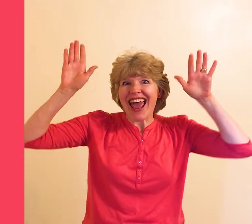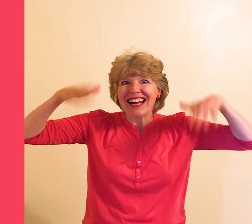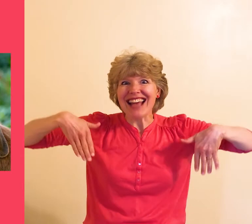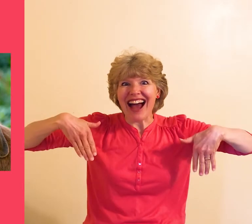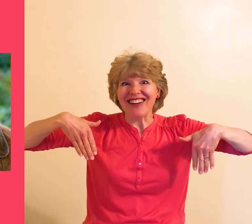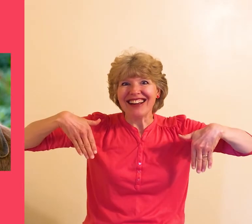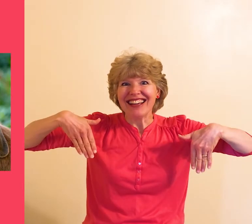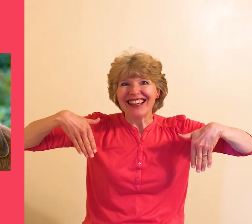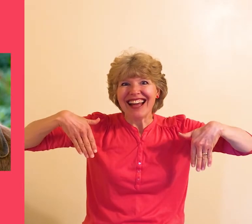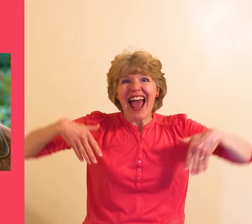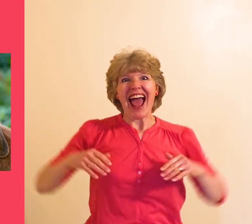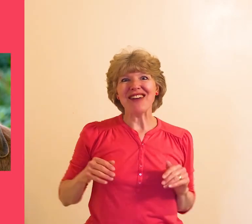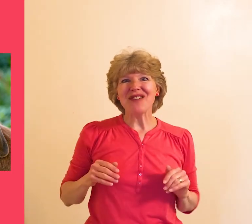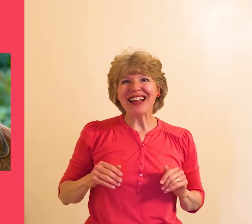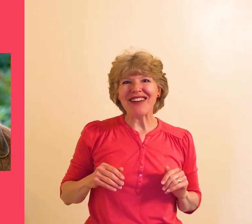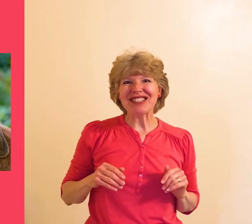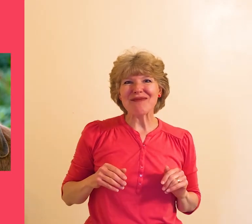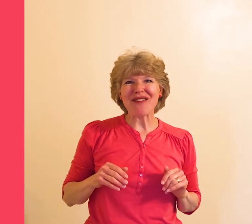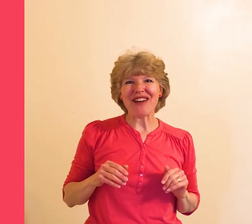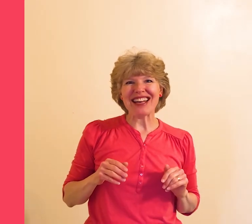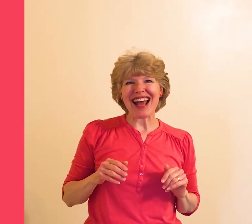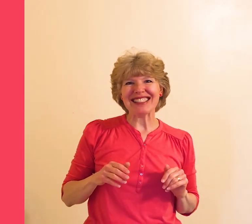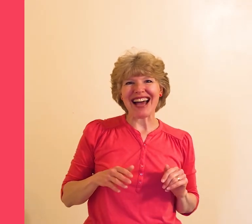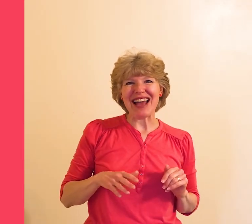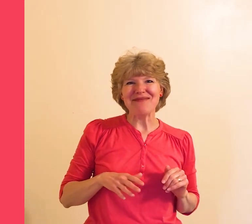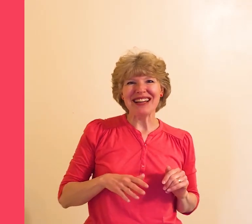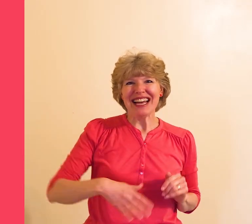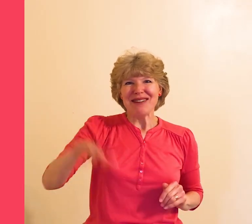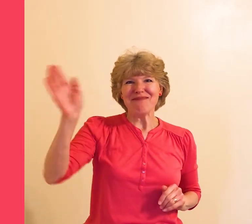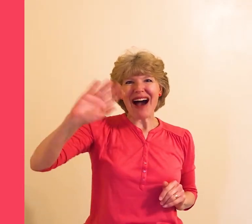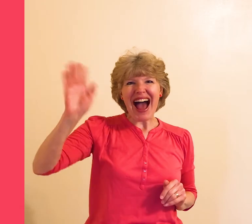hang down and we'll have some more fun next time bye